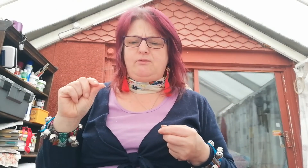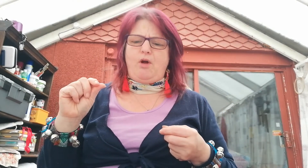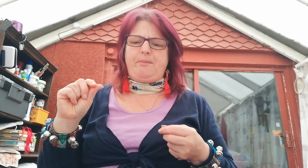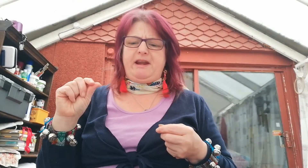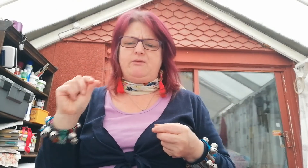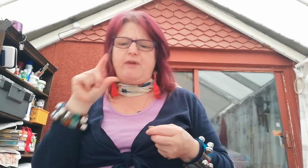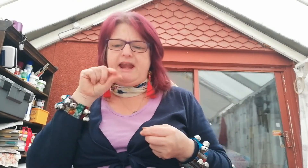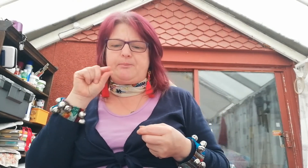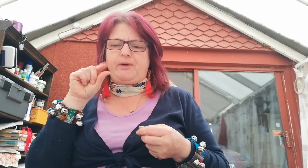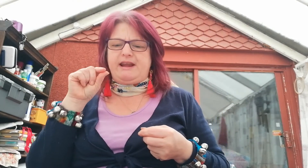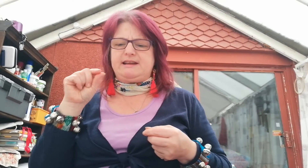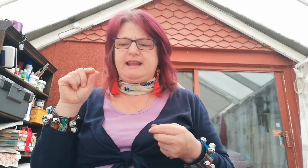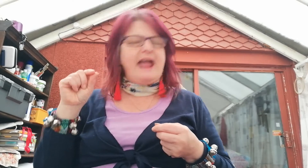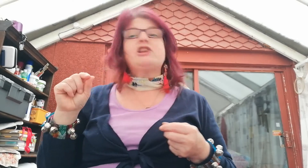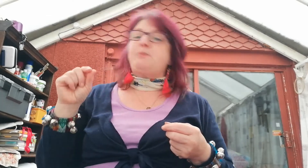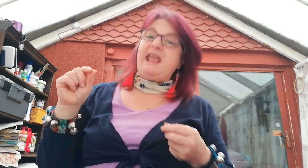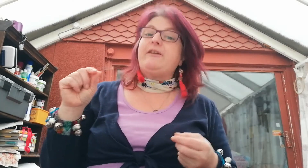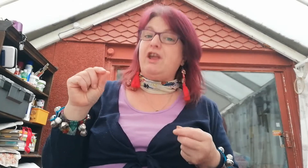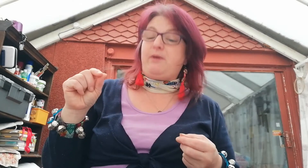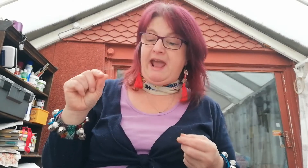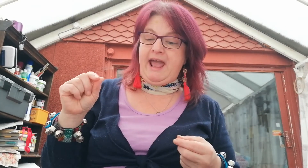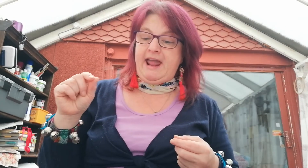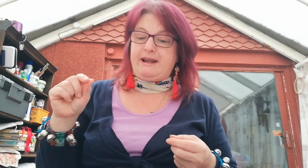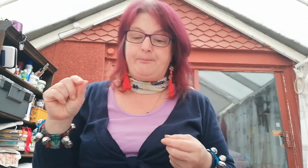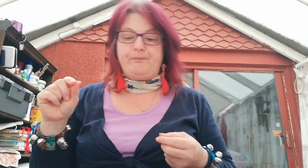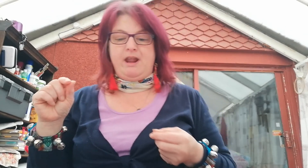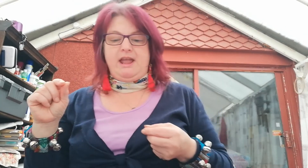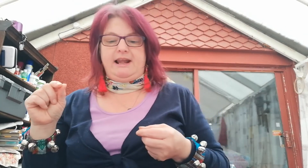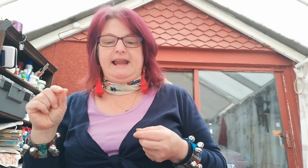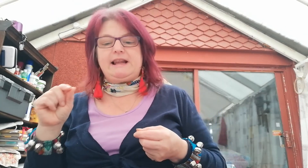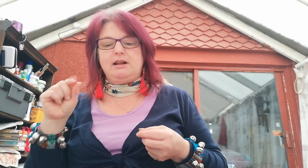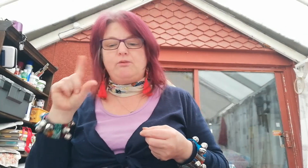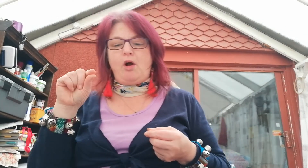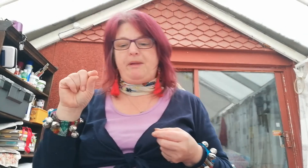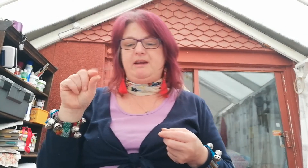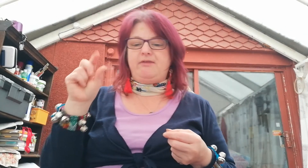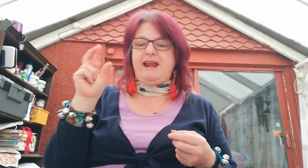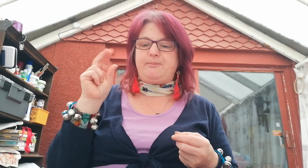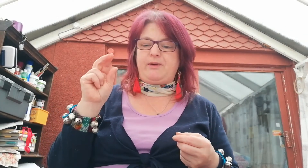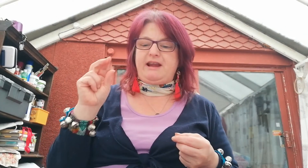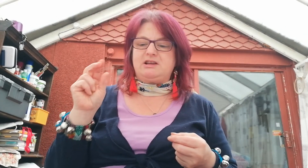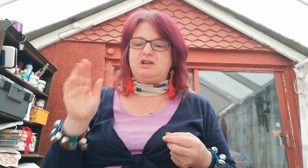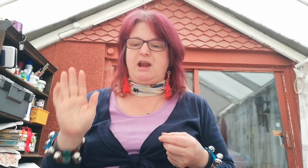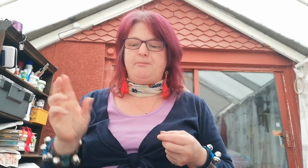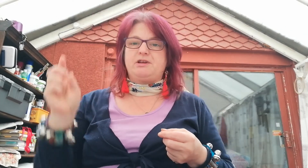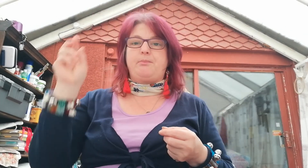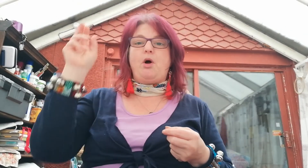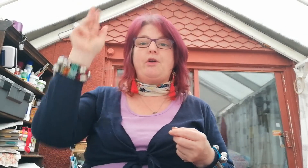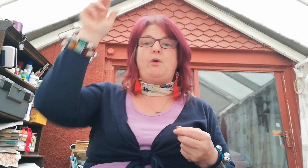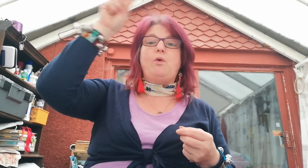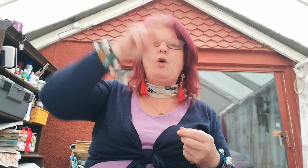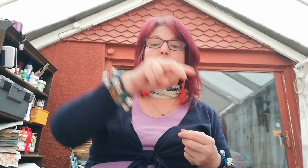Robin Redbreast, catch me if you can. Little Robin Redbreast jumped upon a wall.